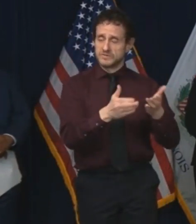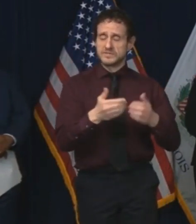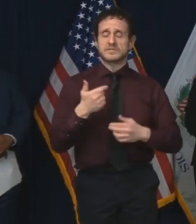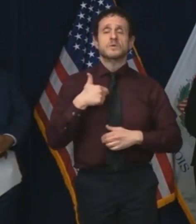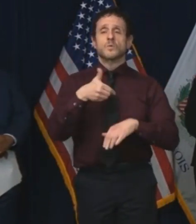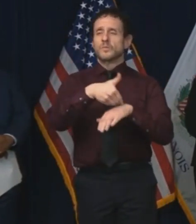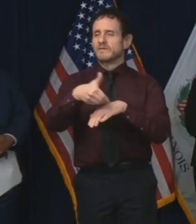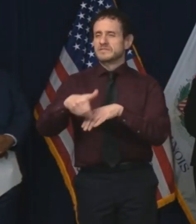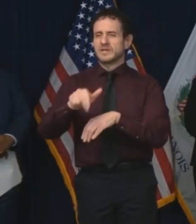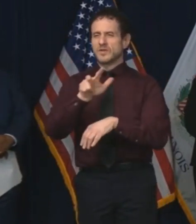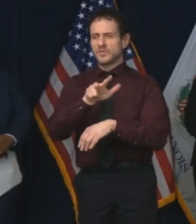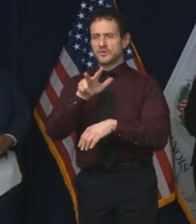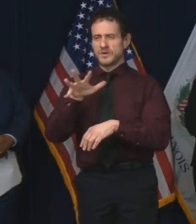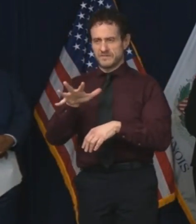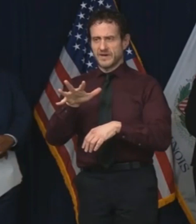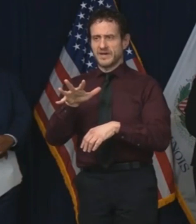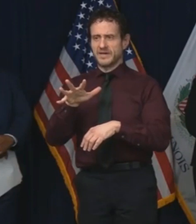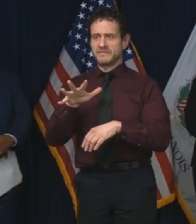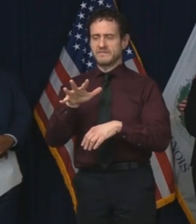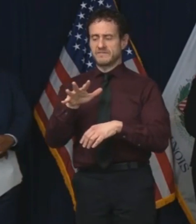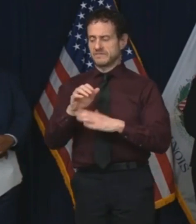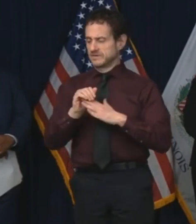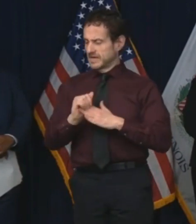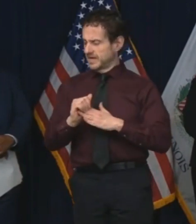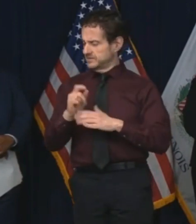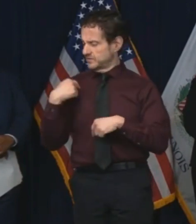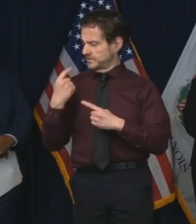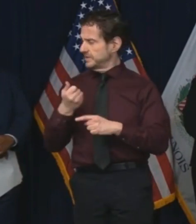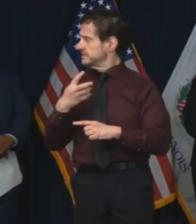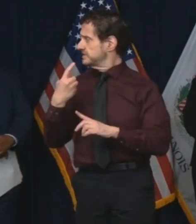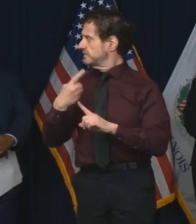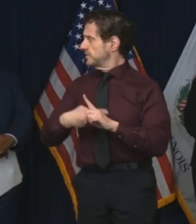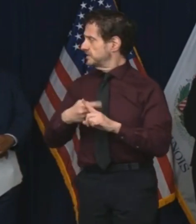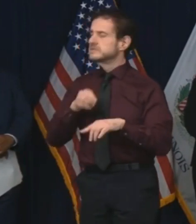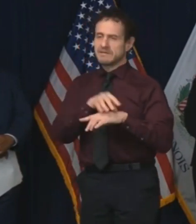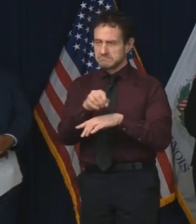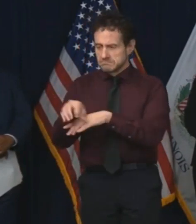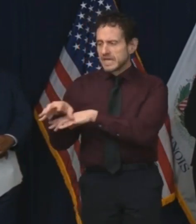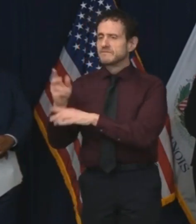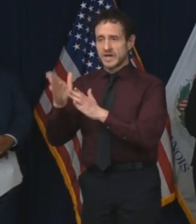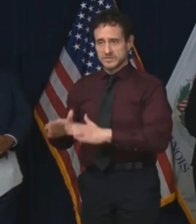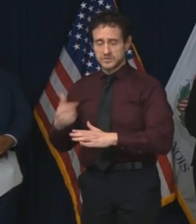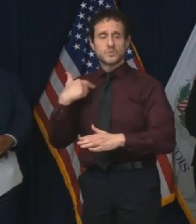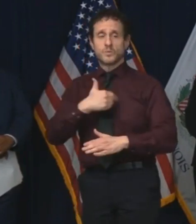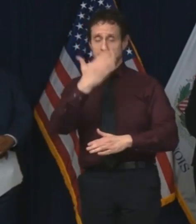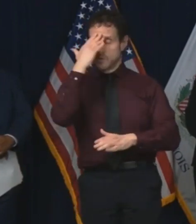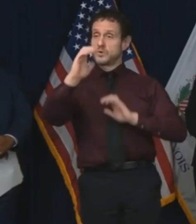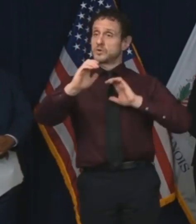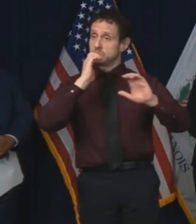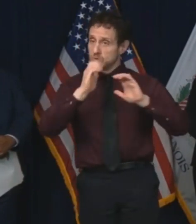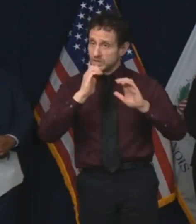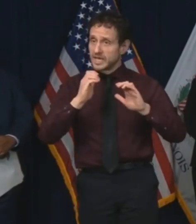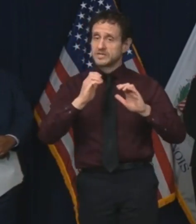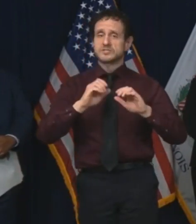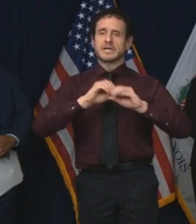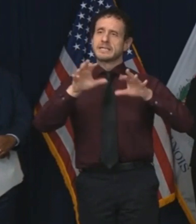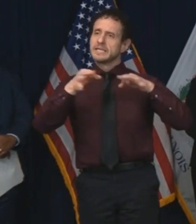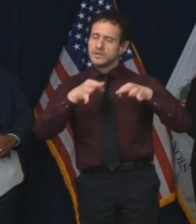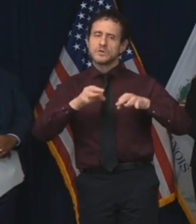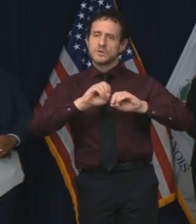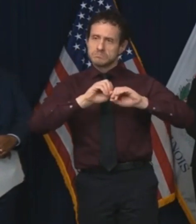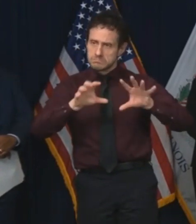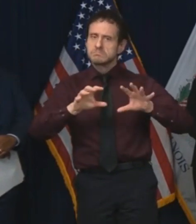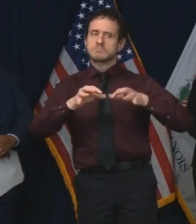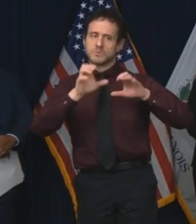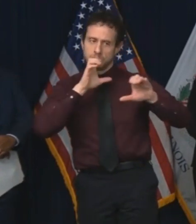guidances over the past several months because we know now more than ever that communication and clarity is